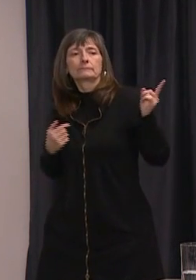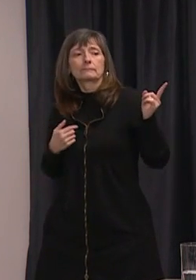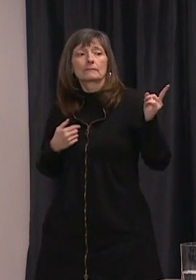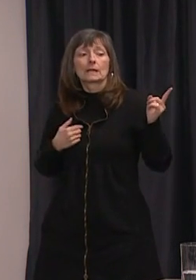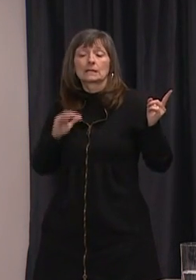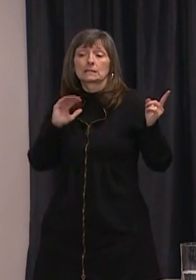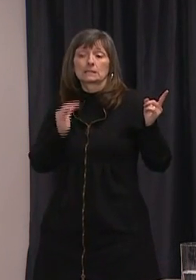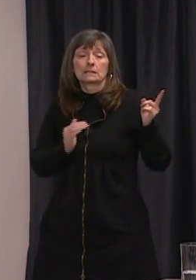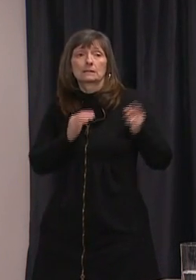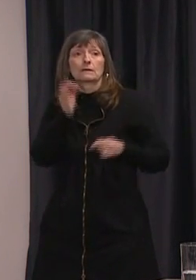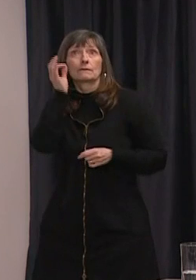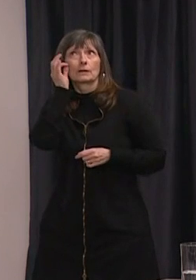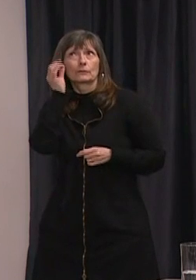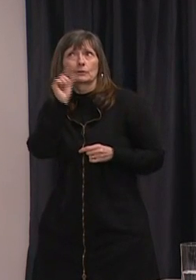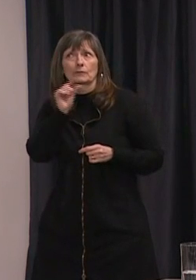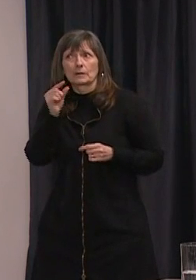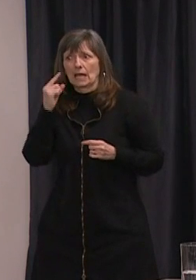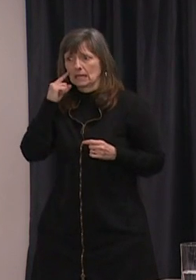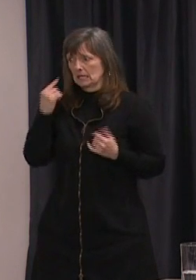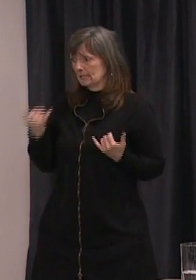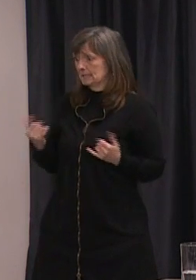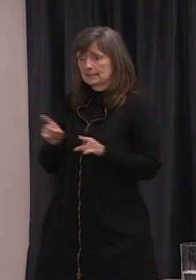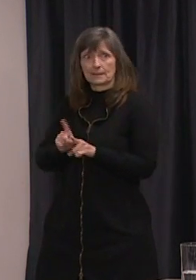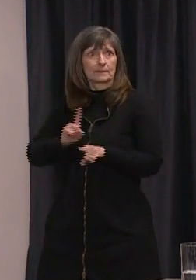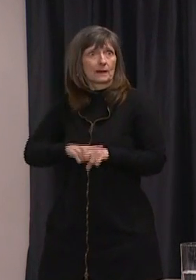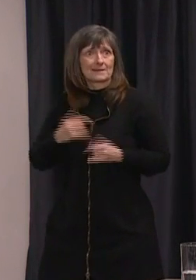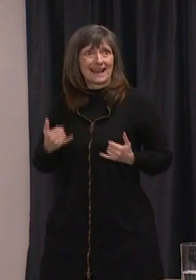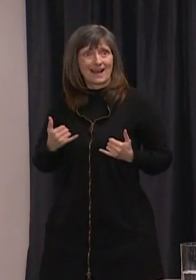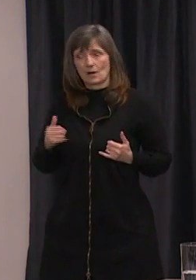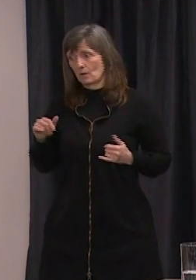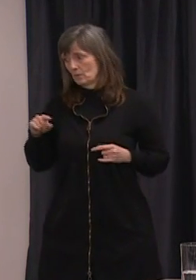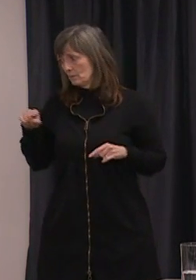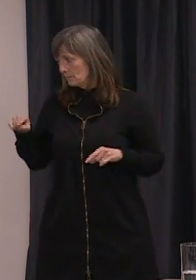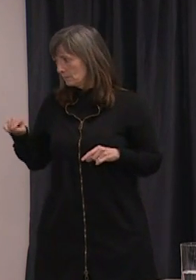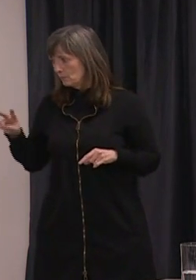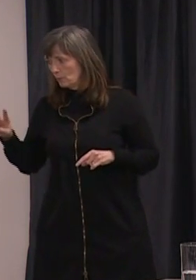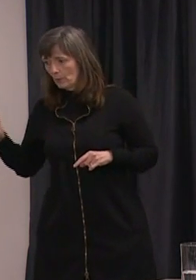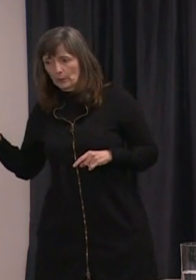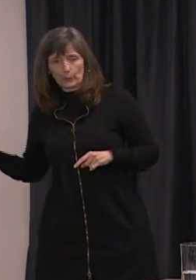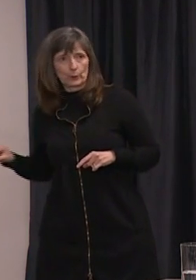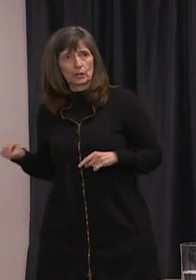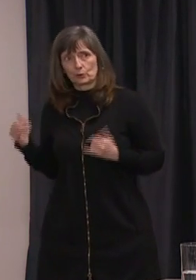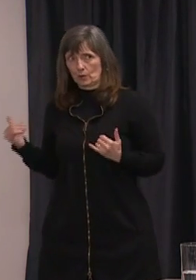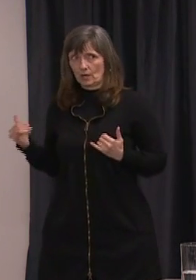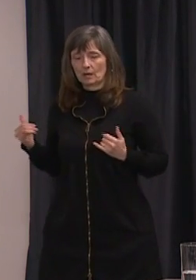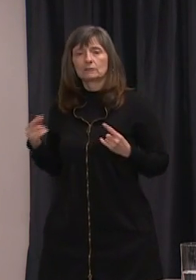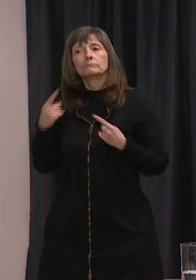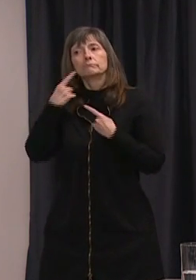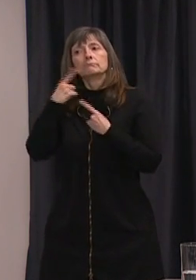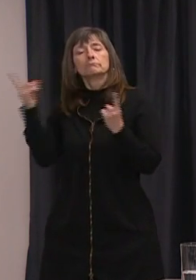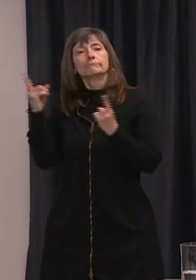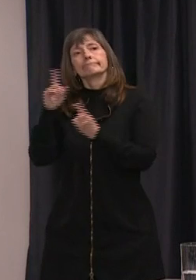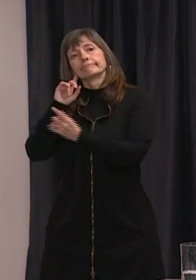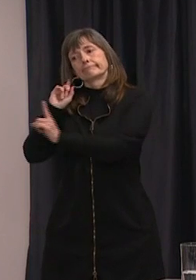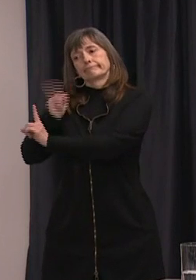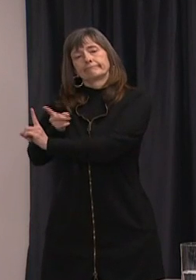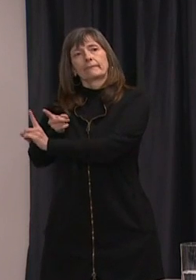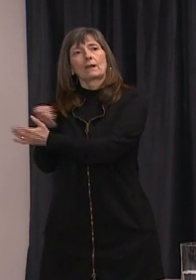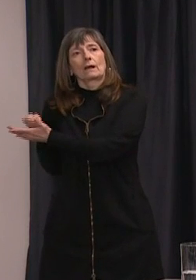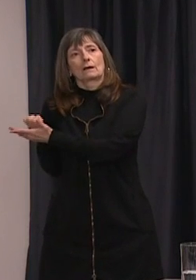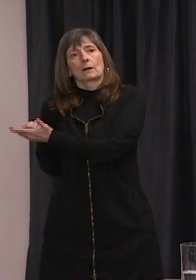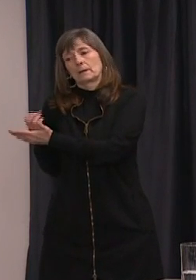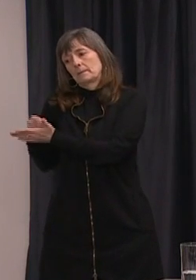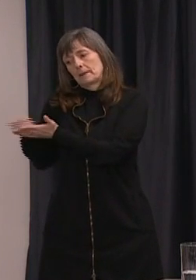federal government are making announcements possibly while we're actually doing this media availability around uh those kind of issues but